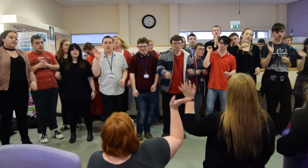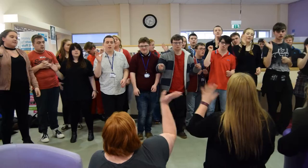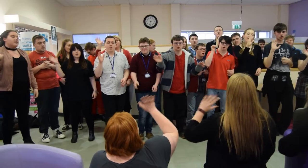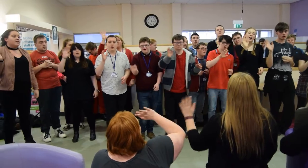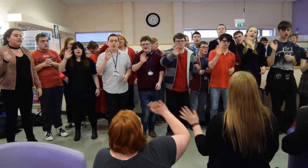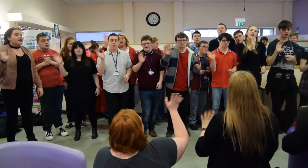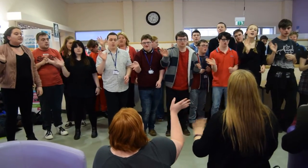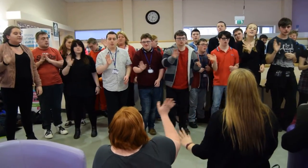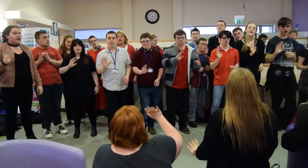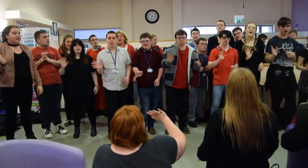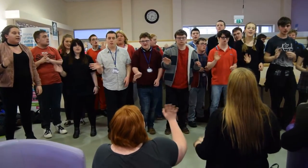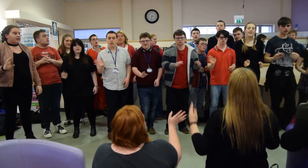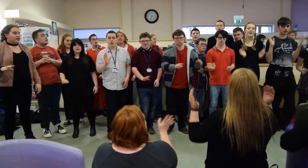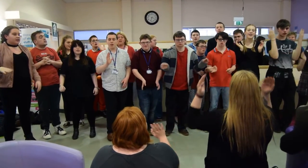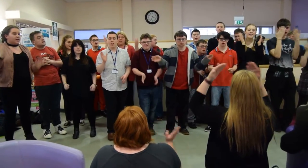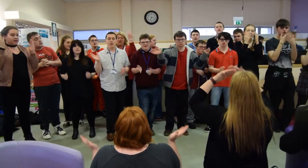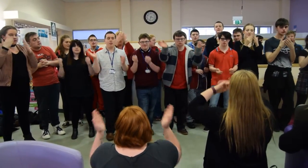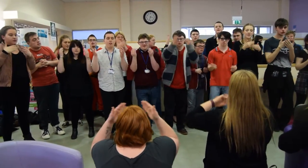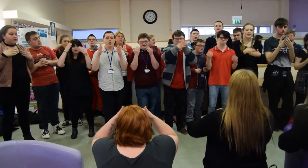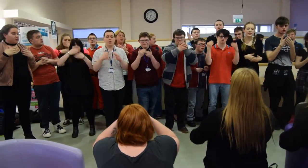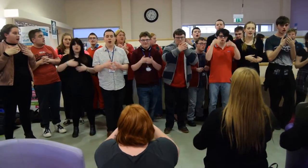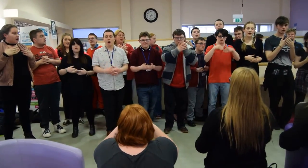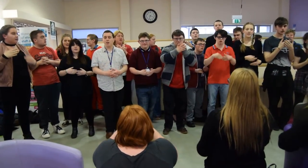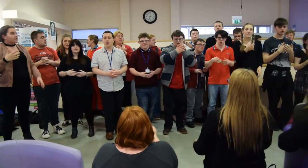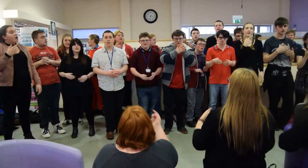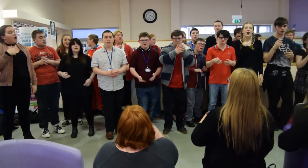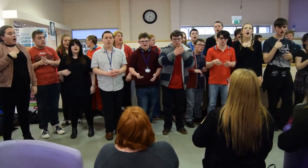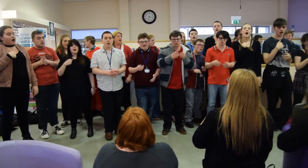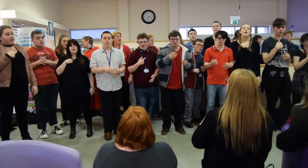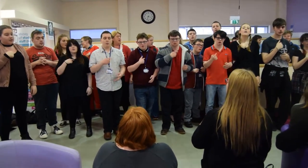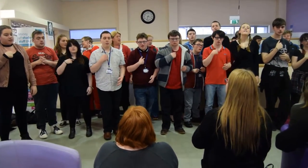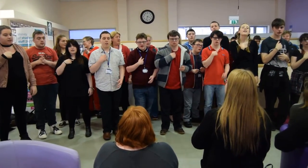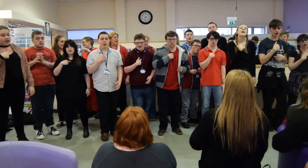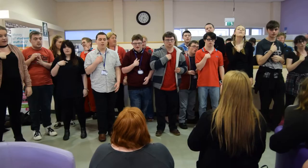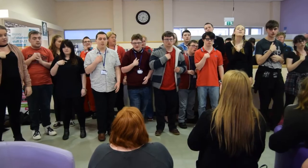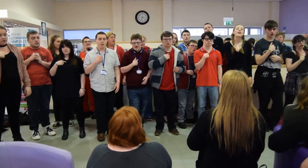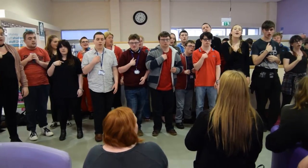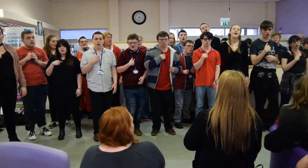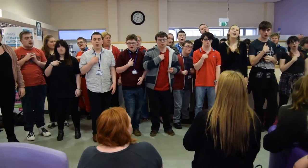the colours faded into darkness, I was left alive.